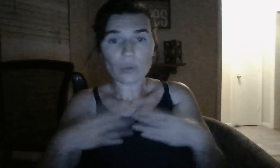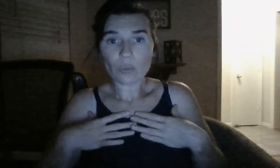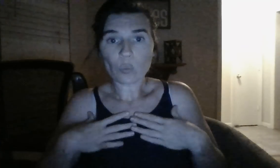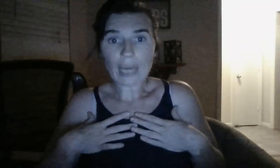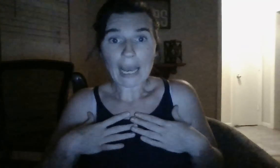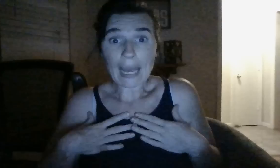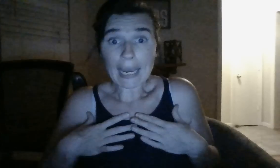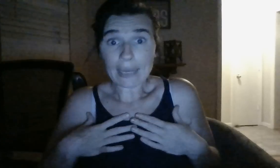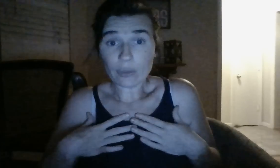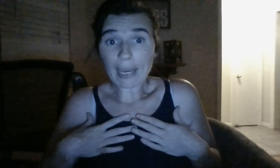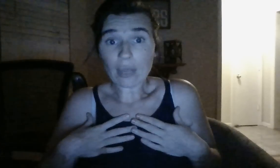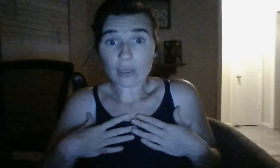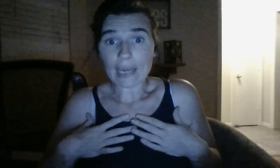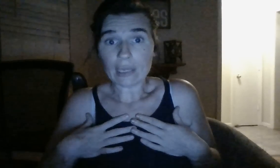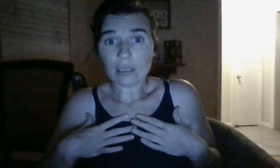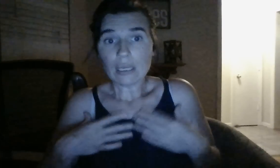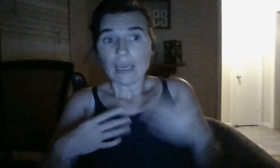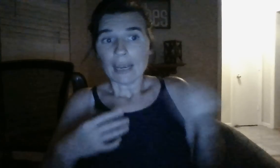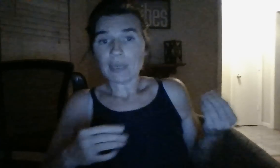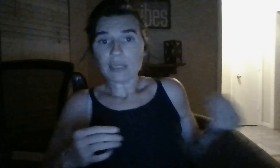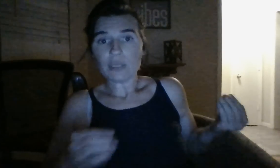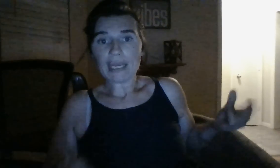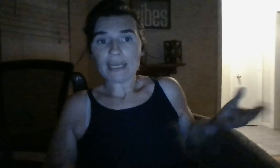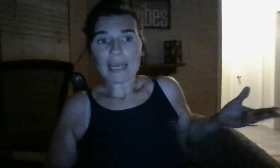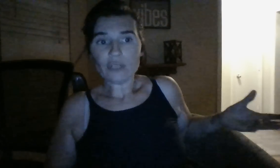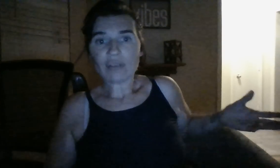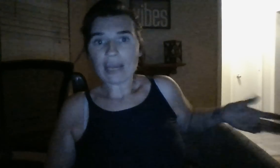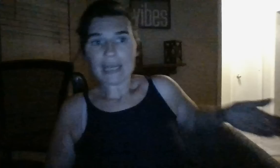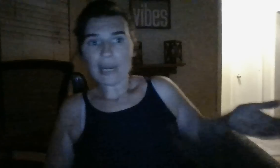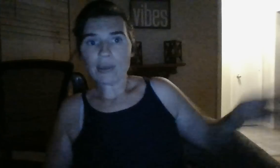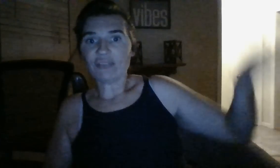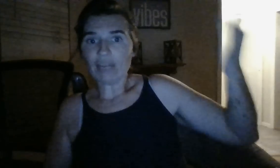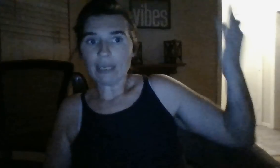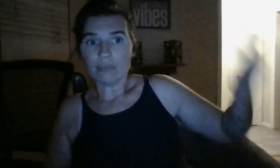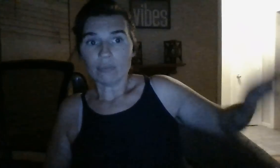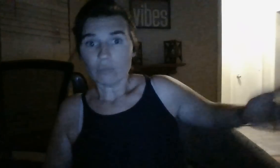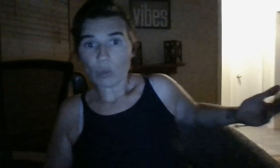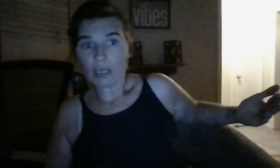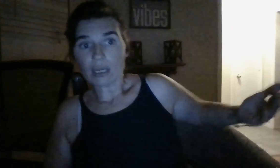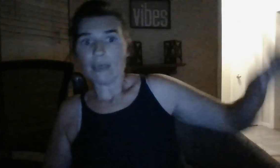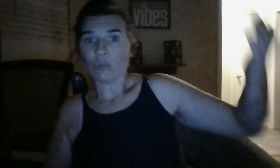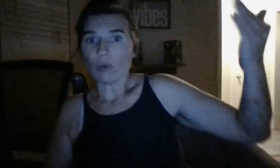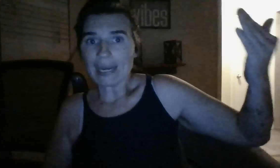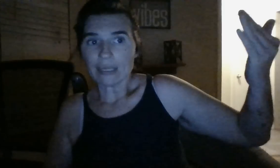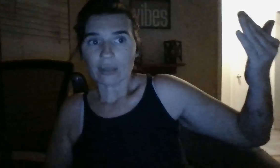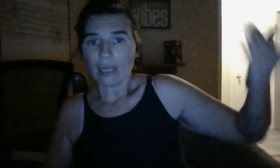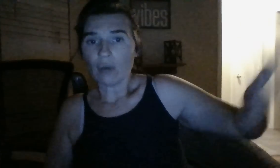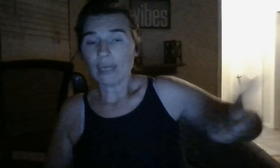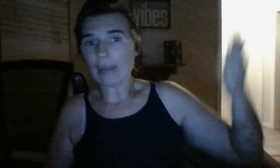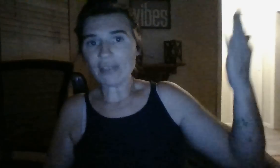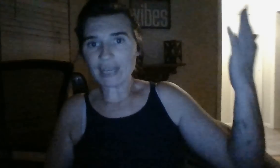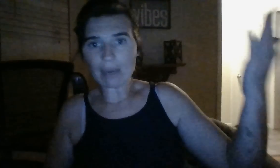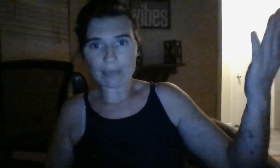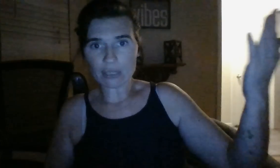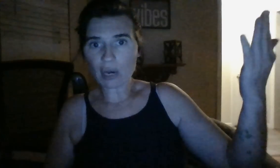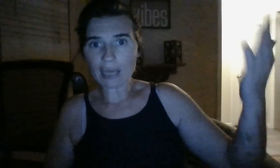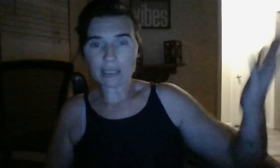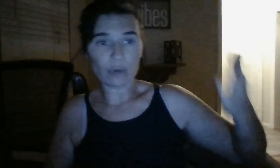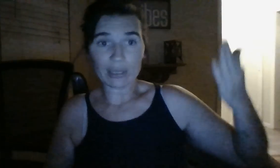Is what I. The way I look at it. But, yet you've got an Aries femme. Wanted to come in romantically on him. I think he might be attractive. Or,